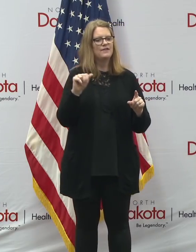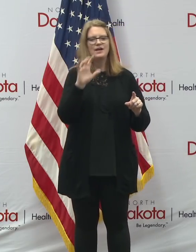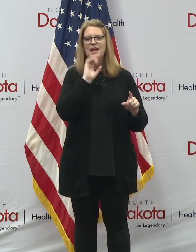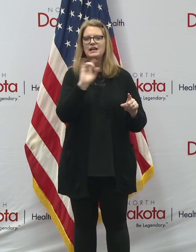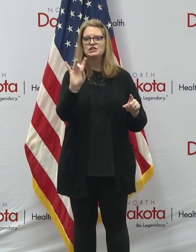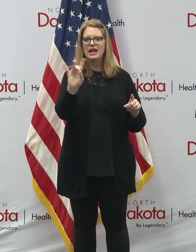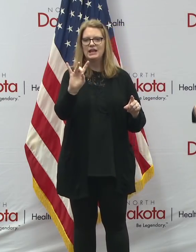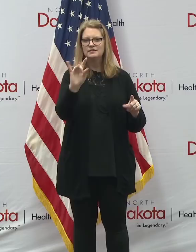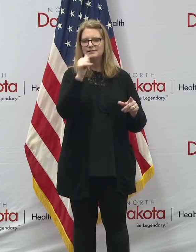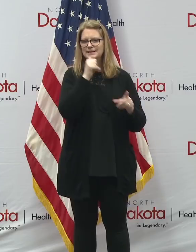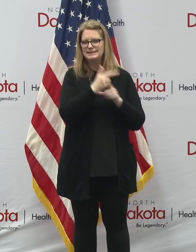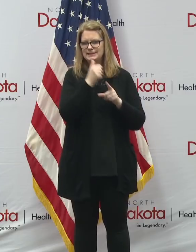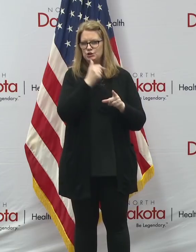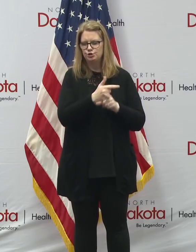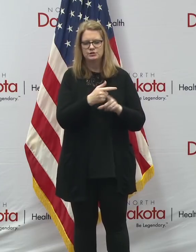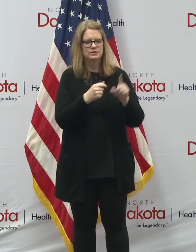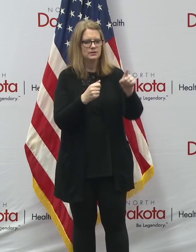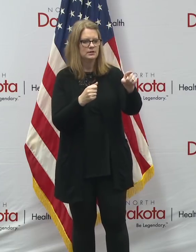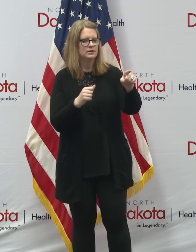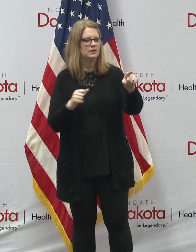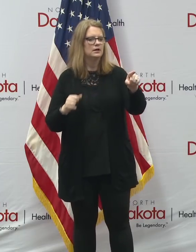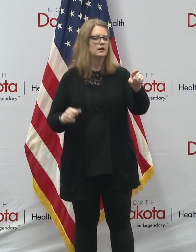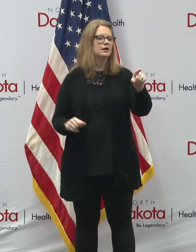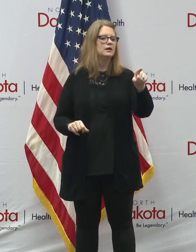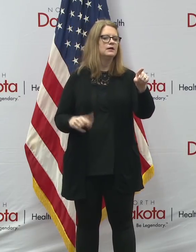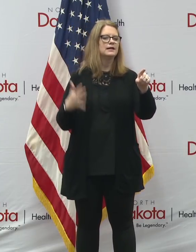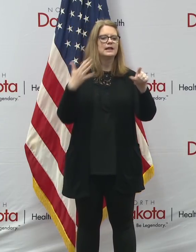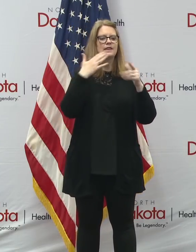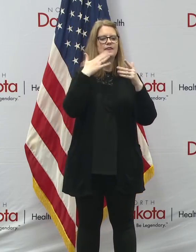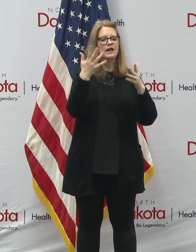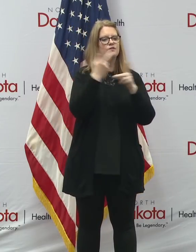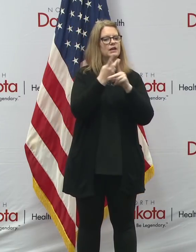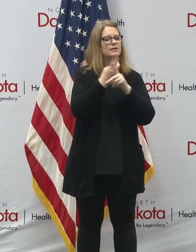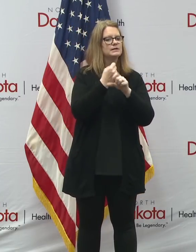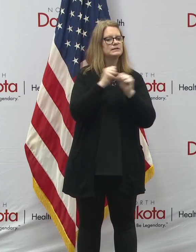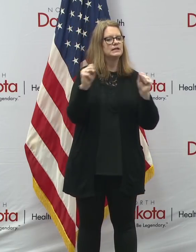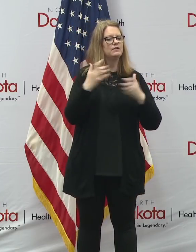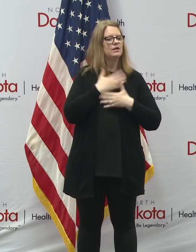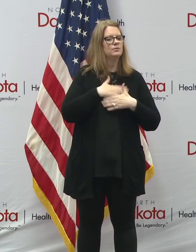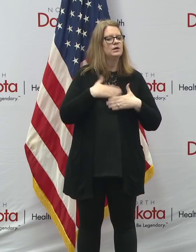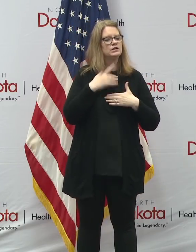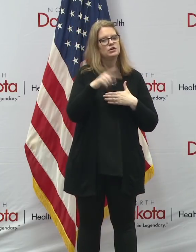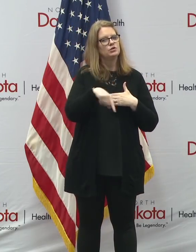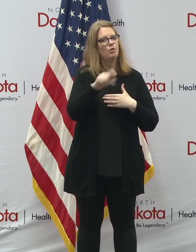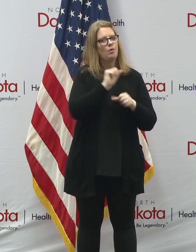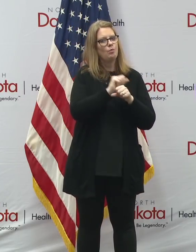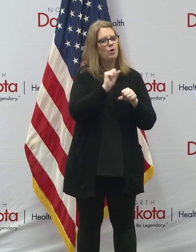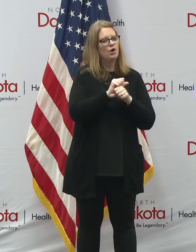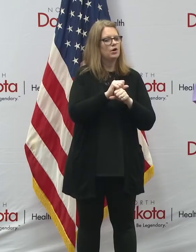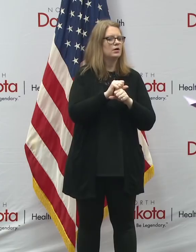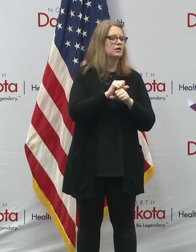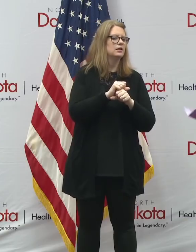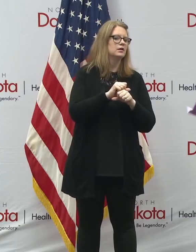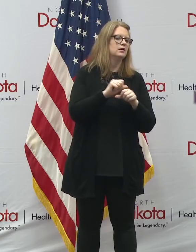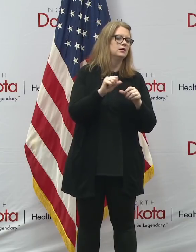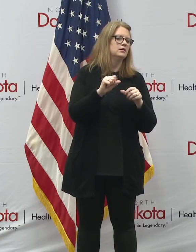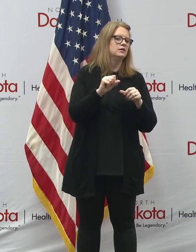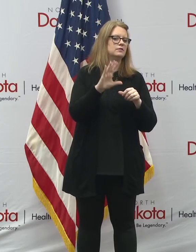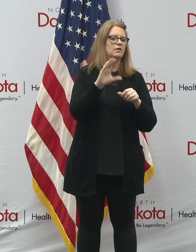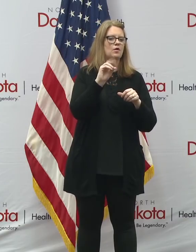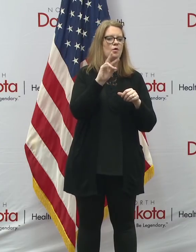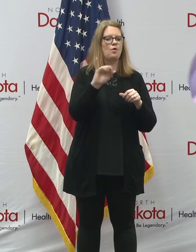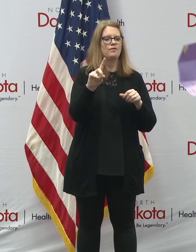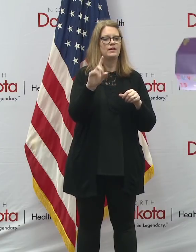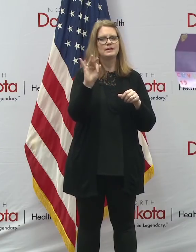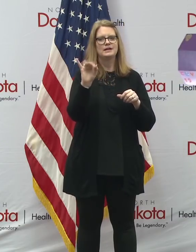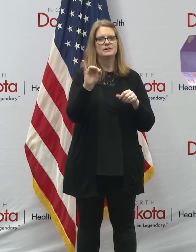talking about, you know, thank you for keeping us safe. Appreciate everything you do for me in the world. But covid-19,